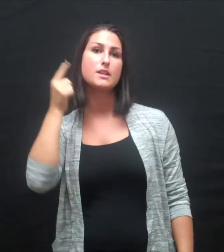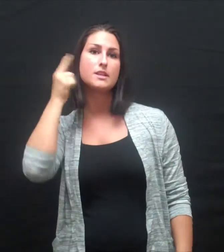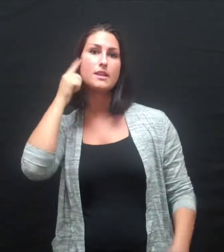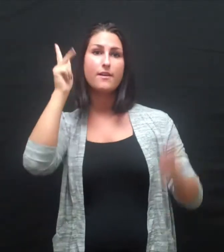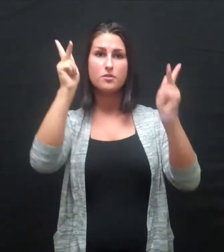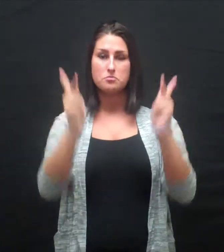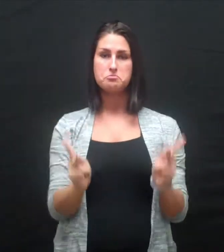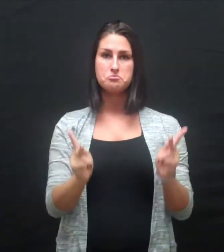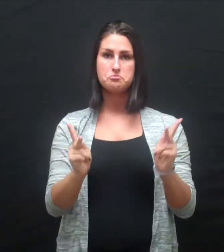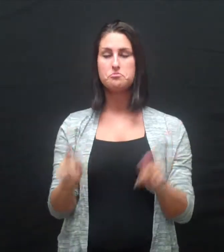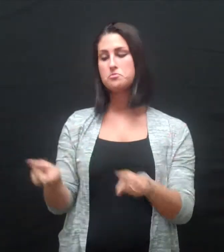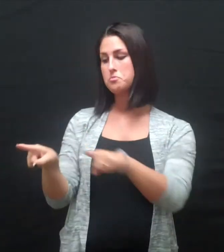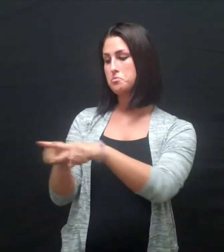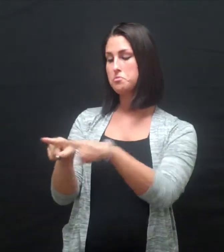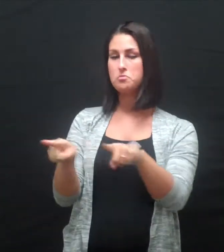the unique culture that the deaf share.